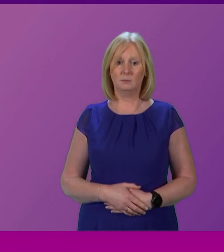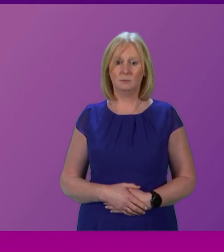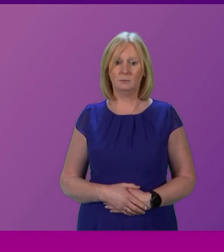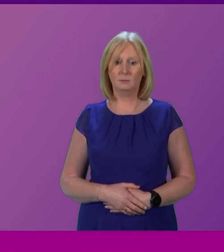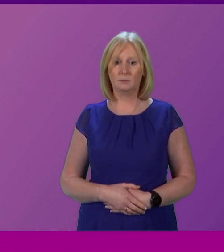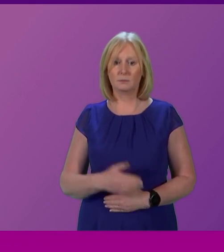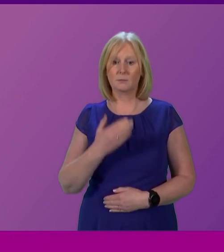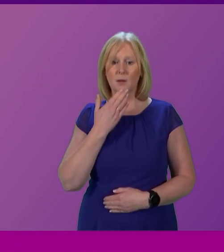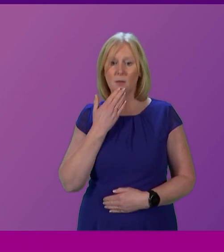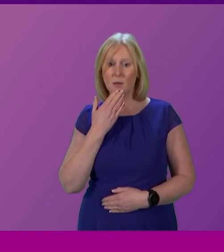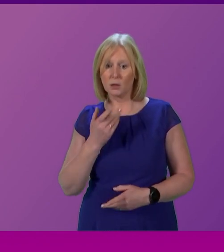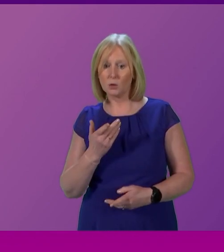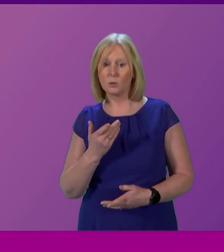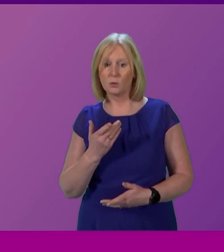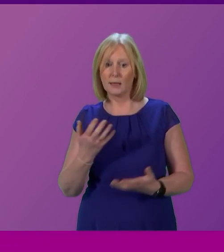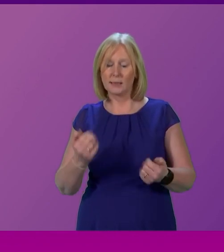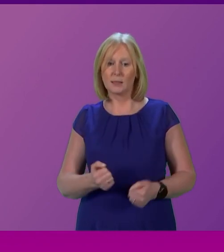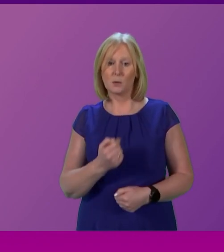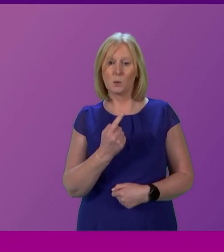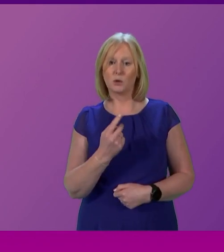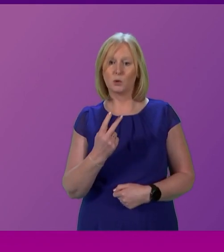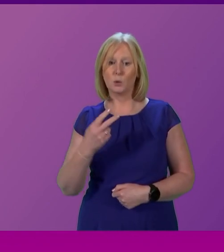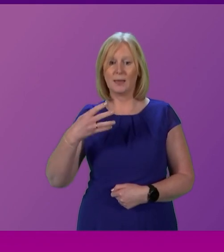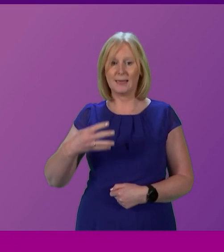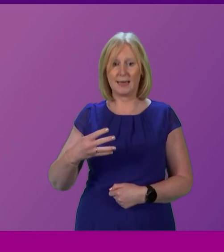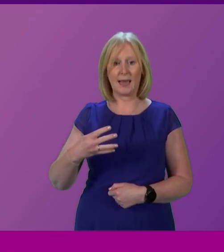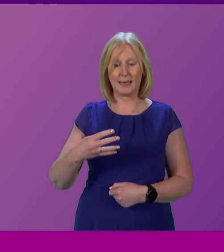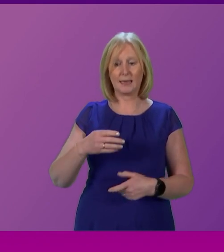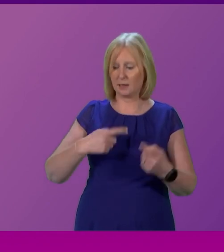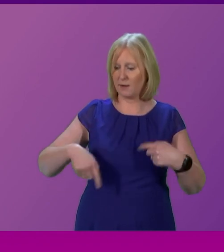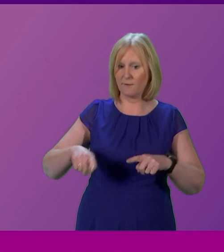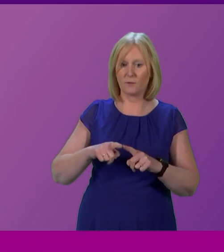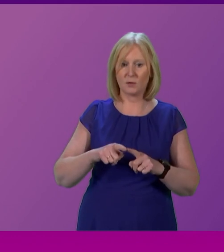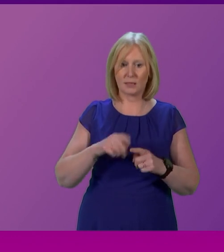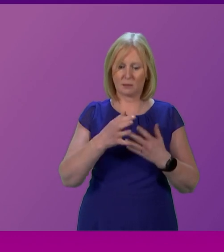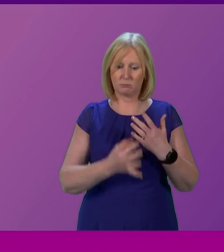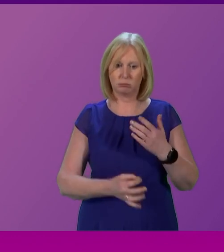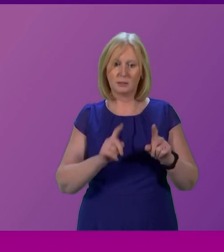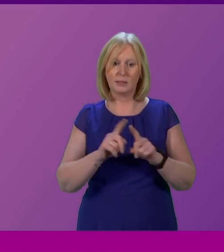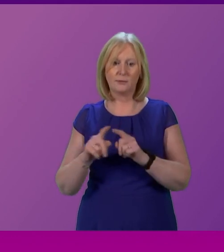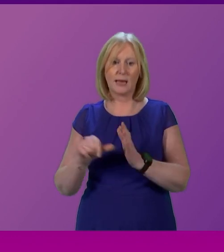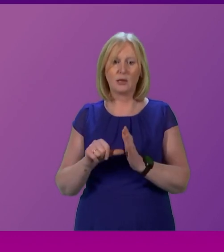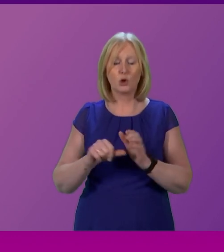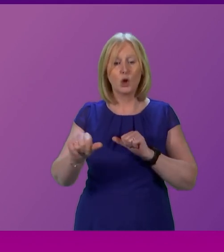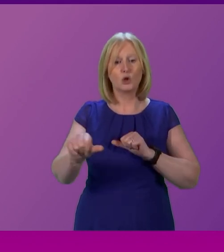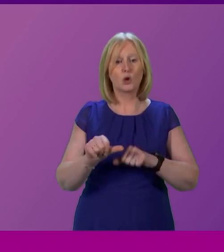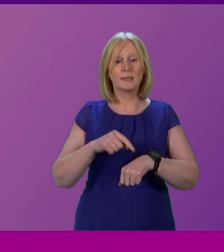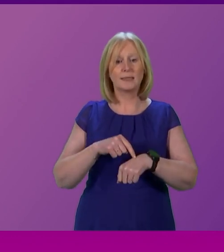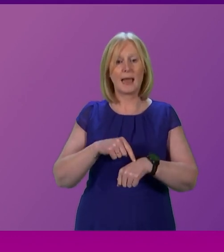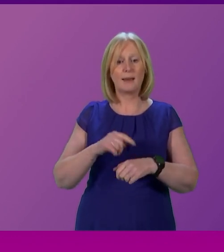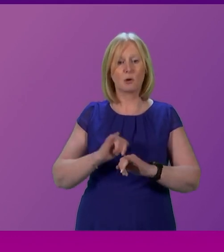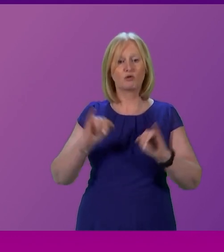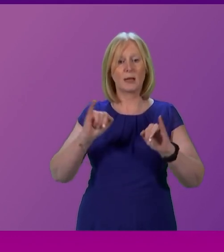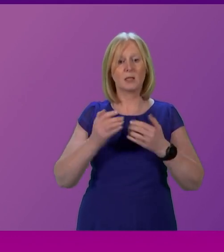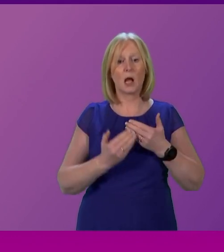thank the member for giving away. Would you accept there's 129 of us. We can deal with a lot of issues at the one time including the short term crisis and the long